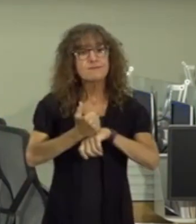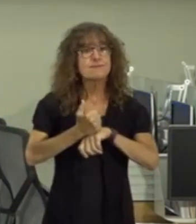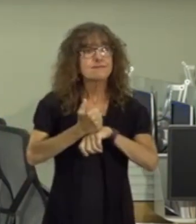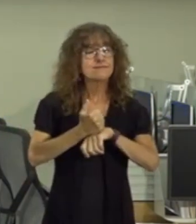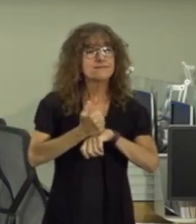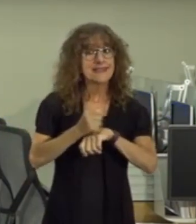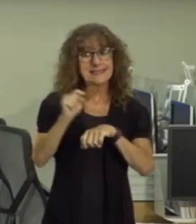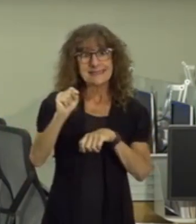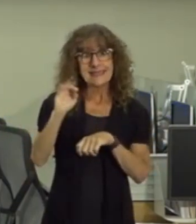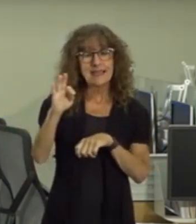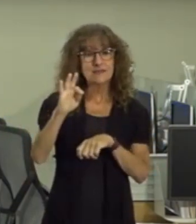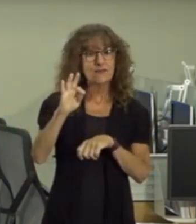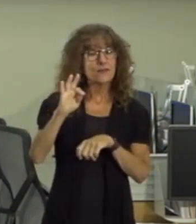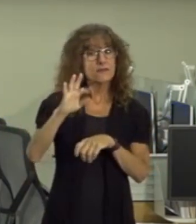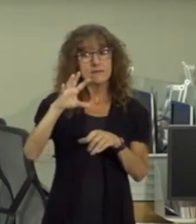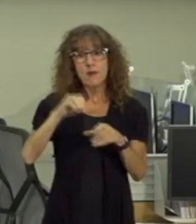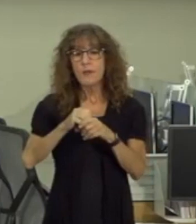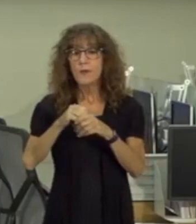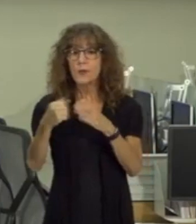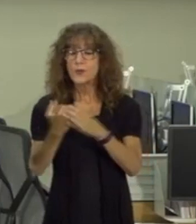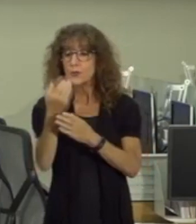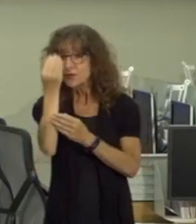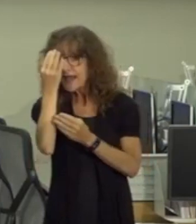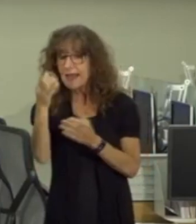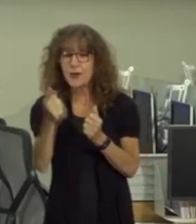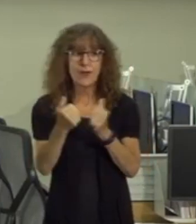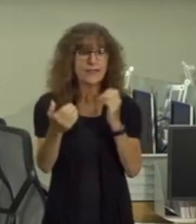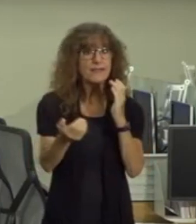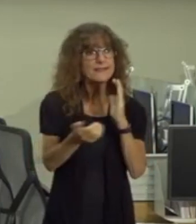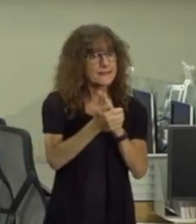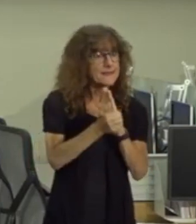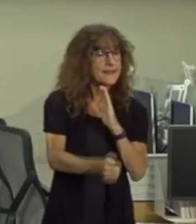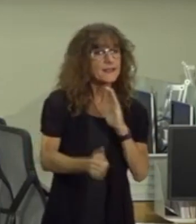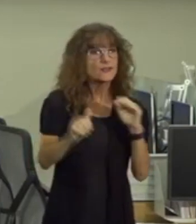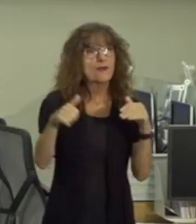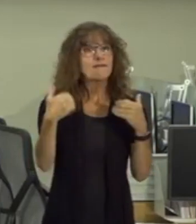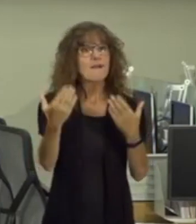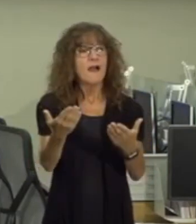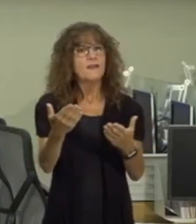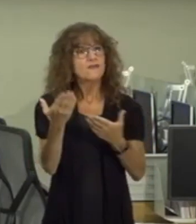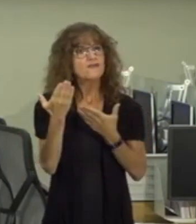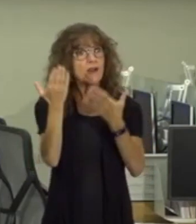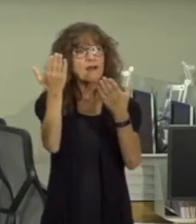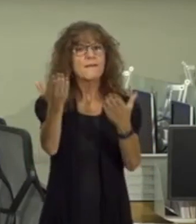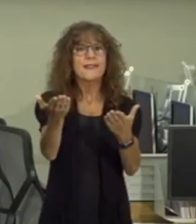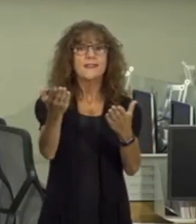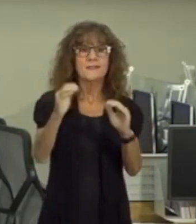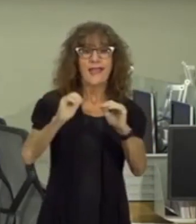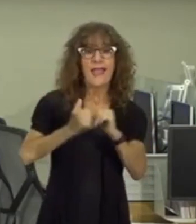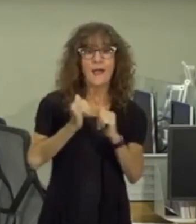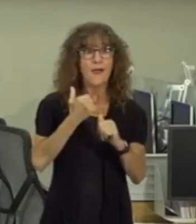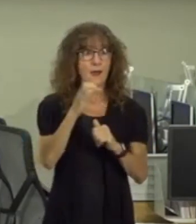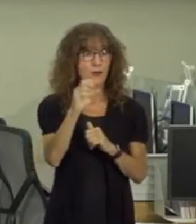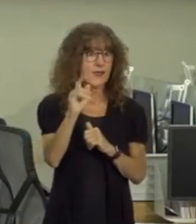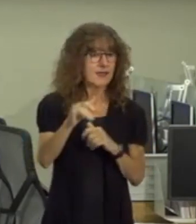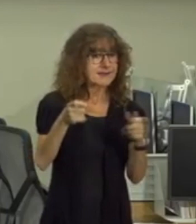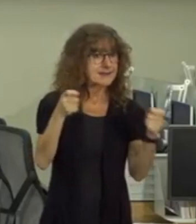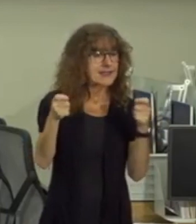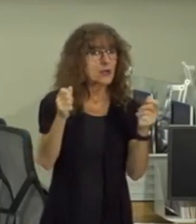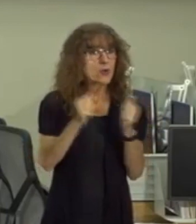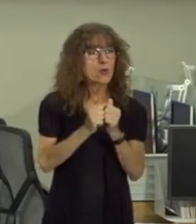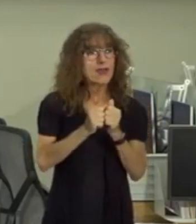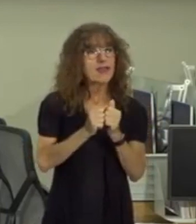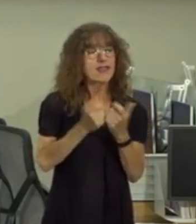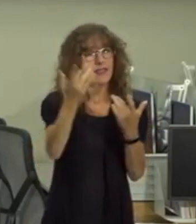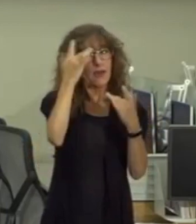task force will combine new data with expertise to provide well-reasoned recommendations on how our county should deal with the